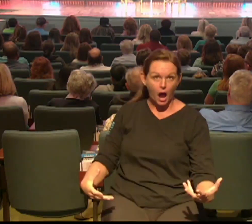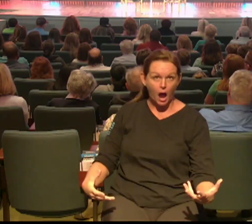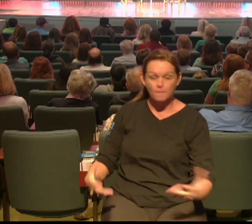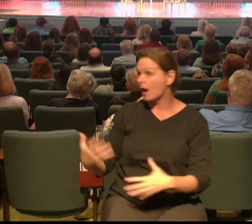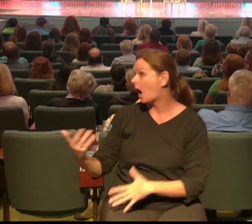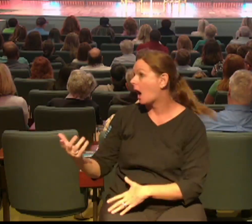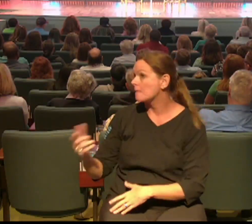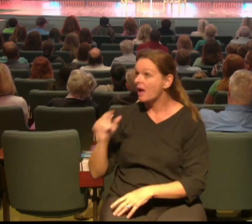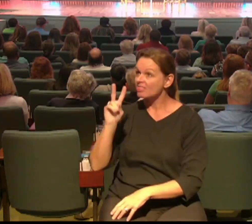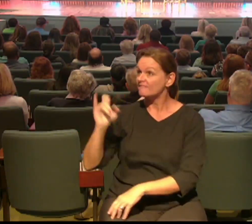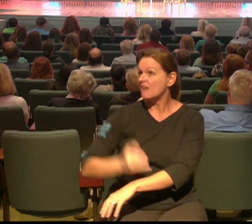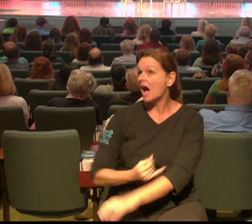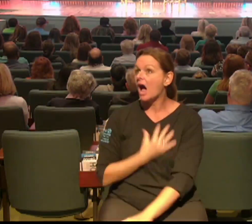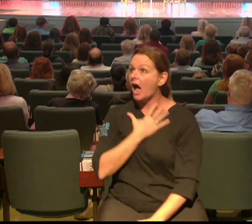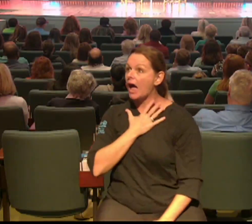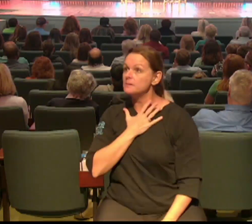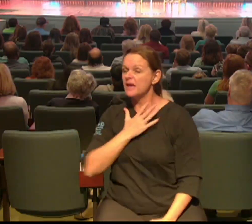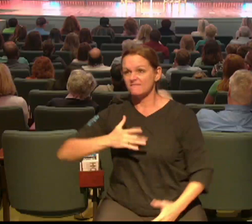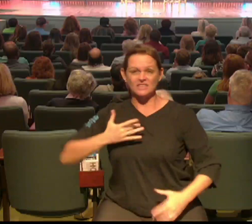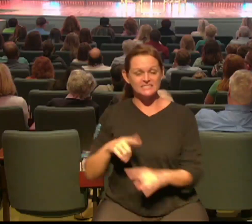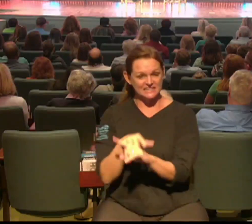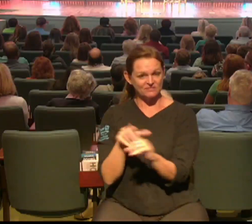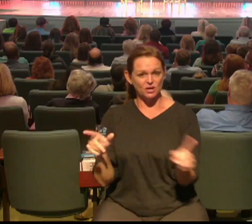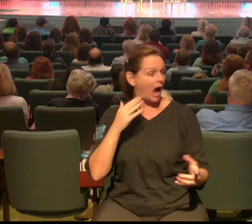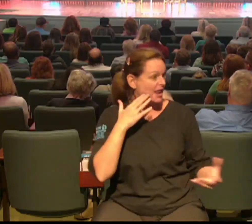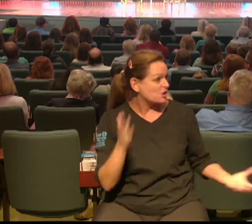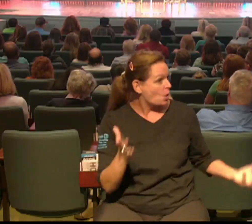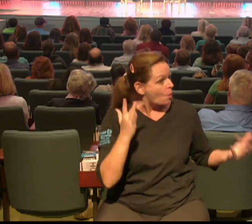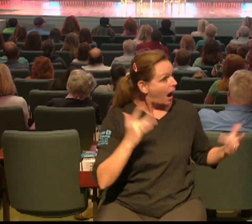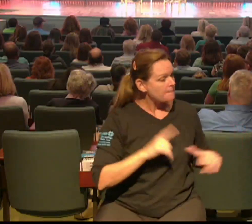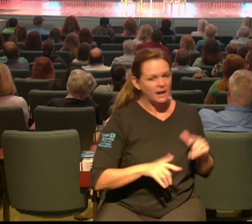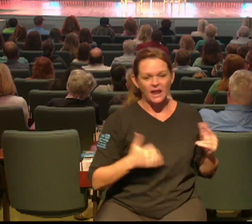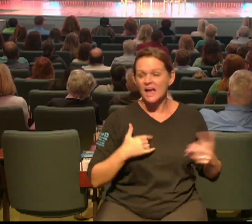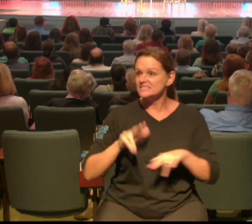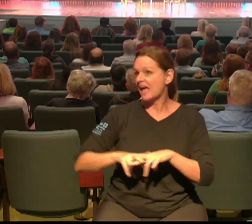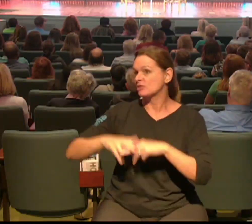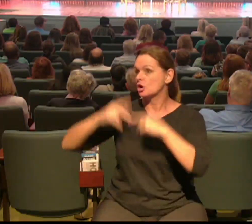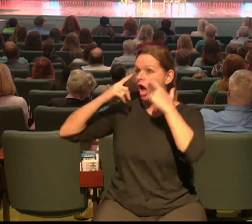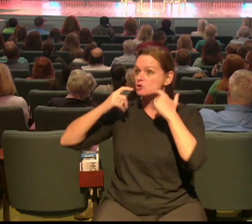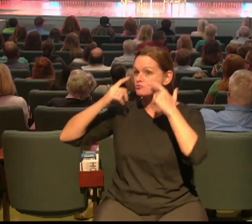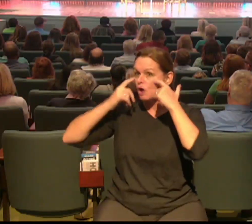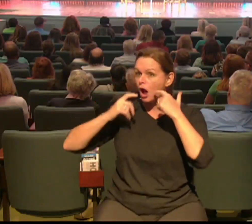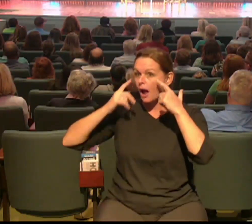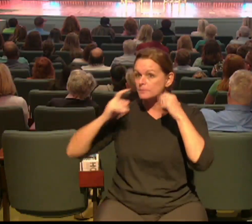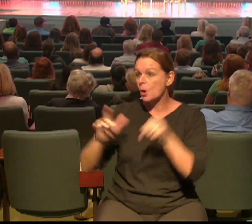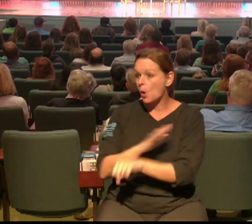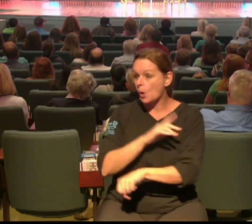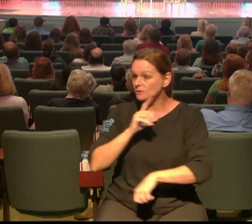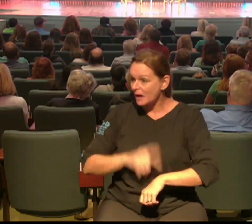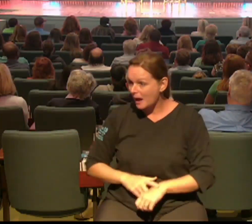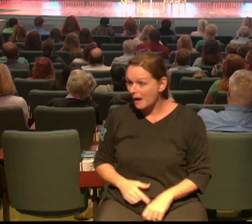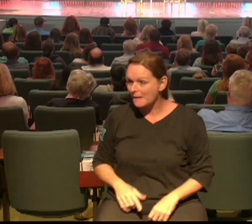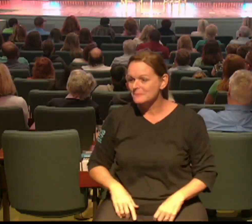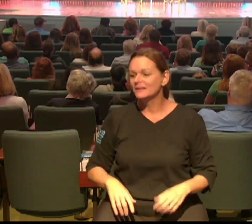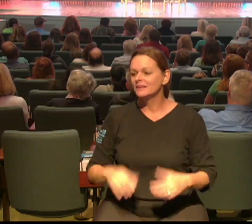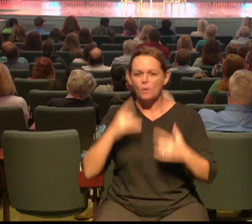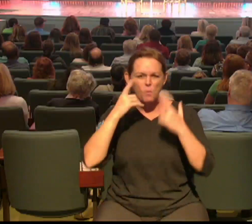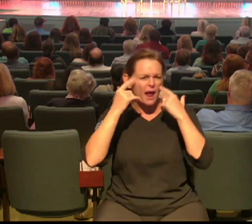words that they've never experienced it before and they said I don't know why but I sat there and cried through the songs why was I crying they were experiencing the